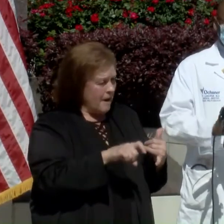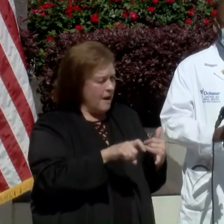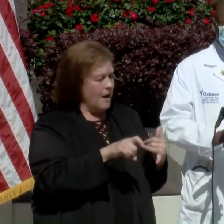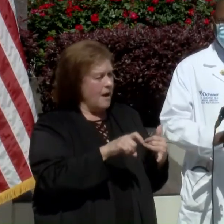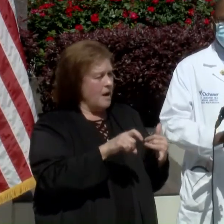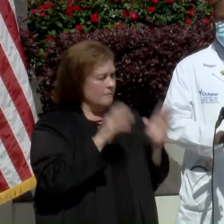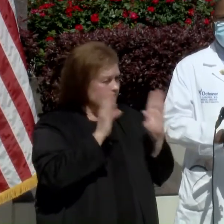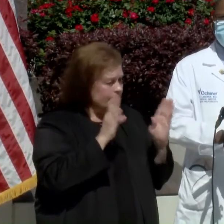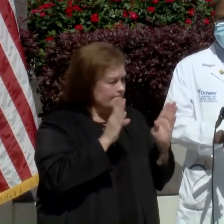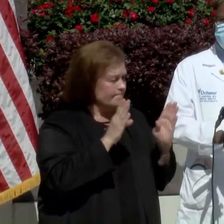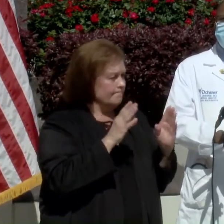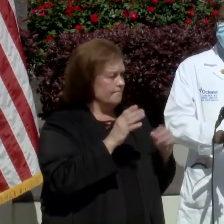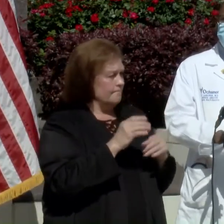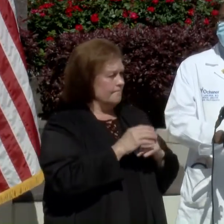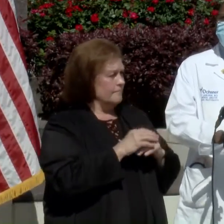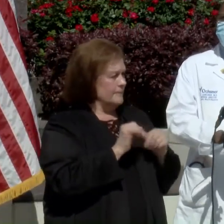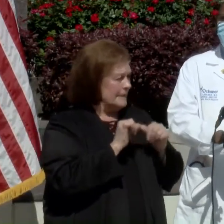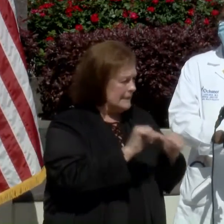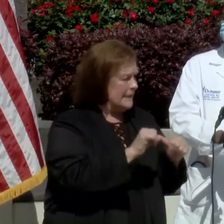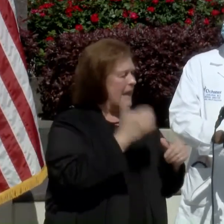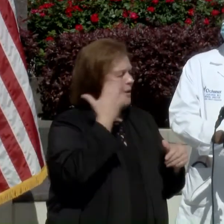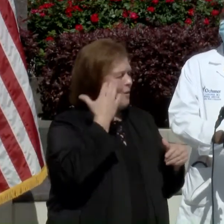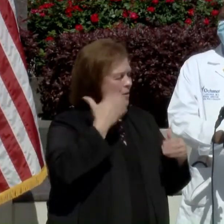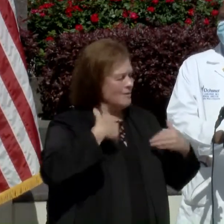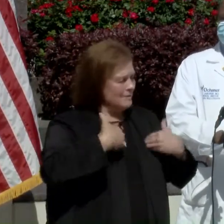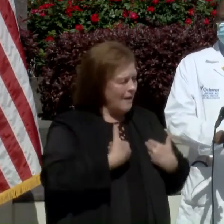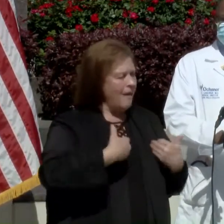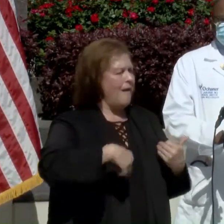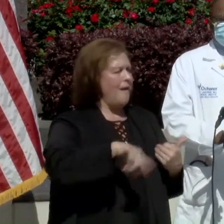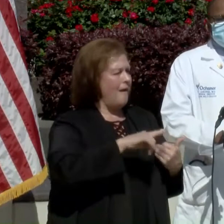the time to push forward. I know people are tired and there's COVID